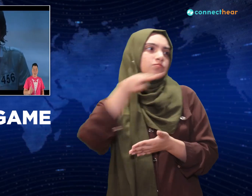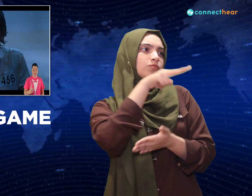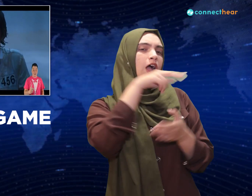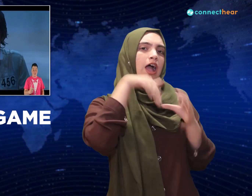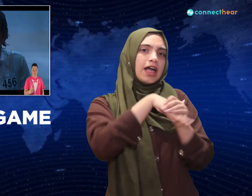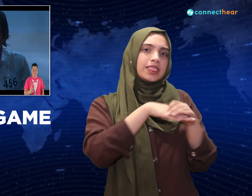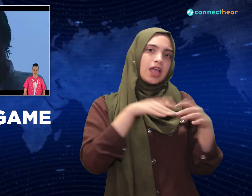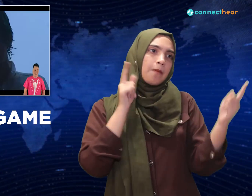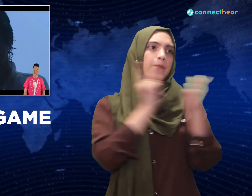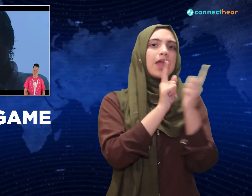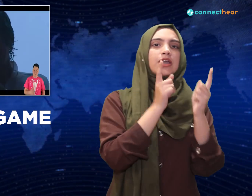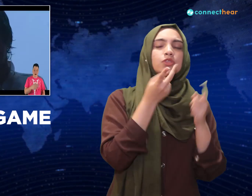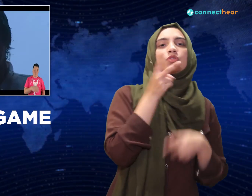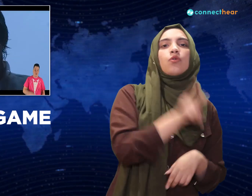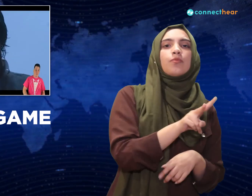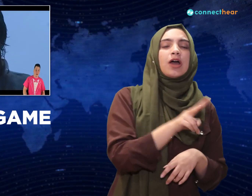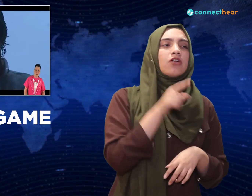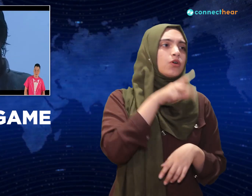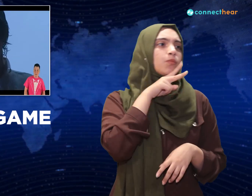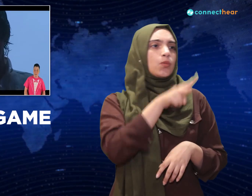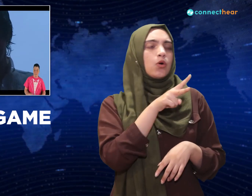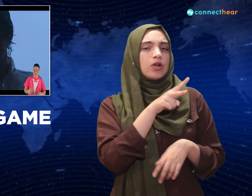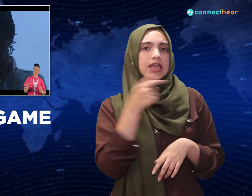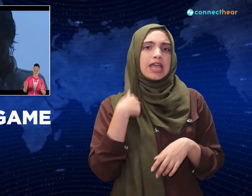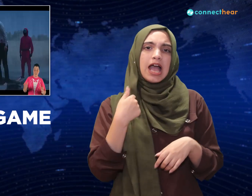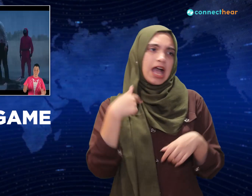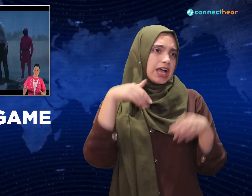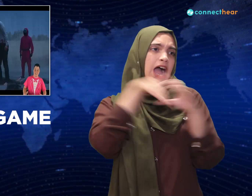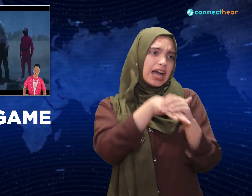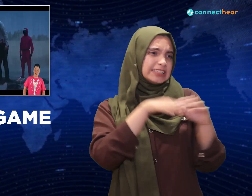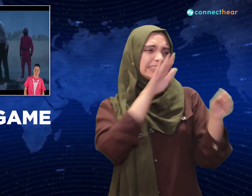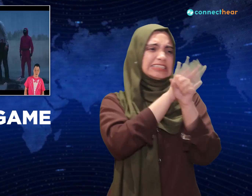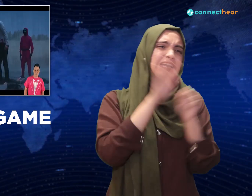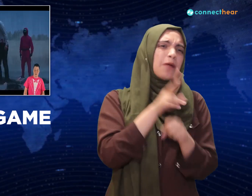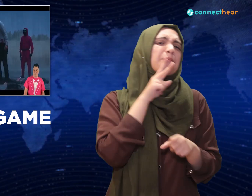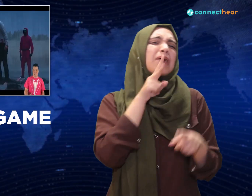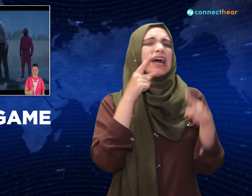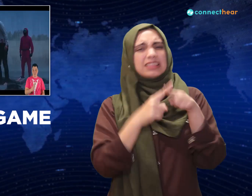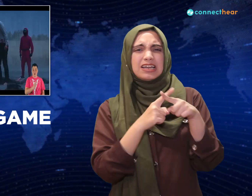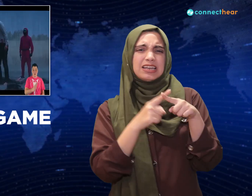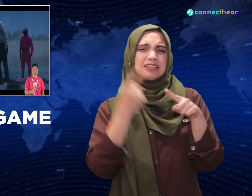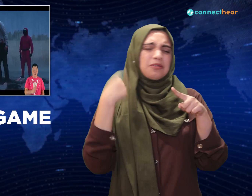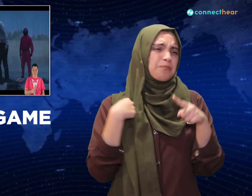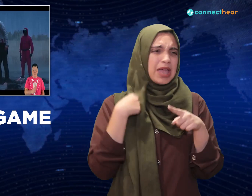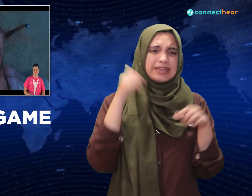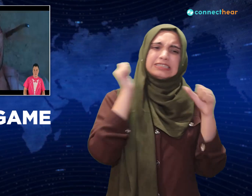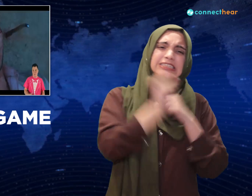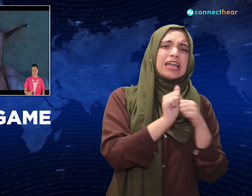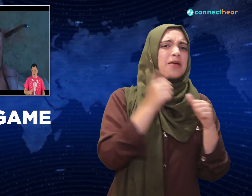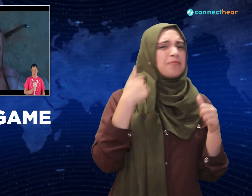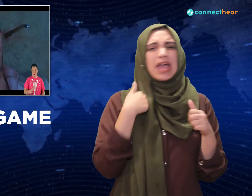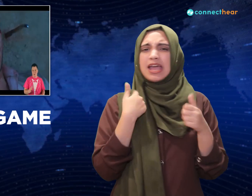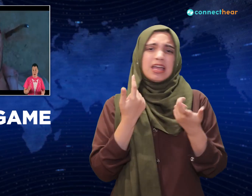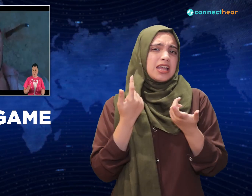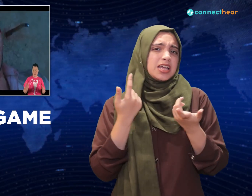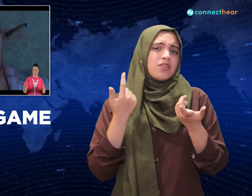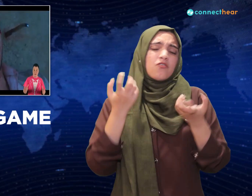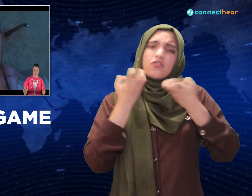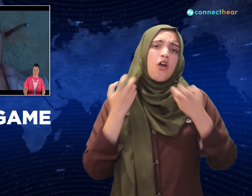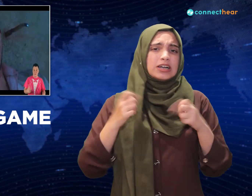games. He's like, come on old buddy, things got crazy in here, but let's go home. Sangwoo's like, wow, Gyeon, you're